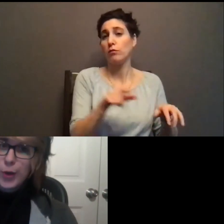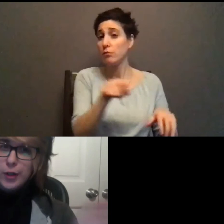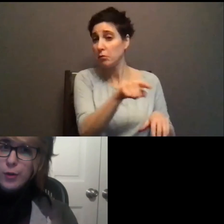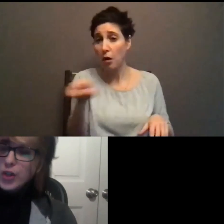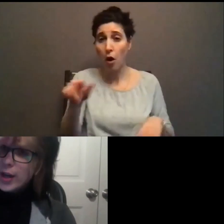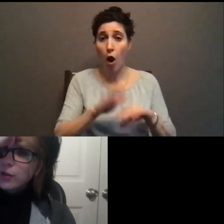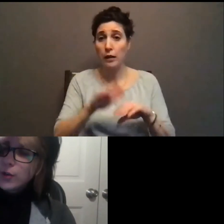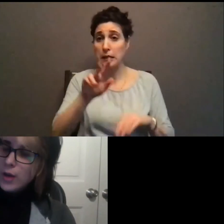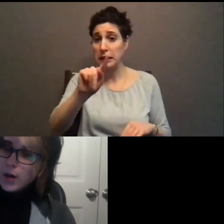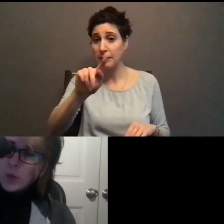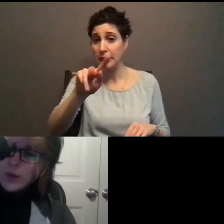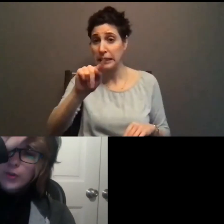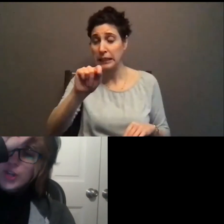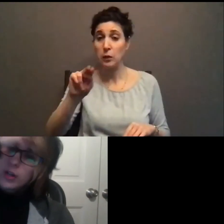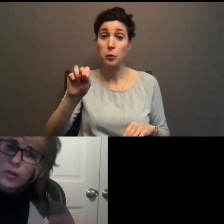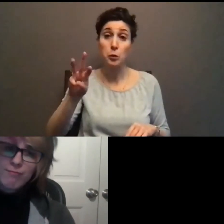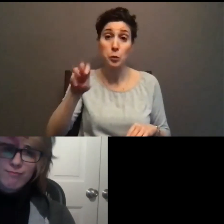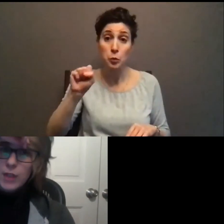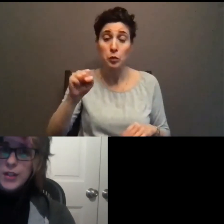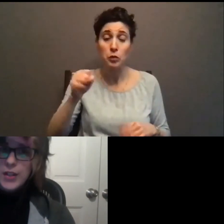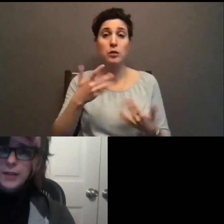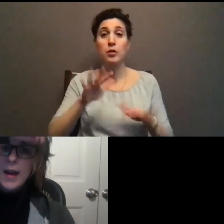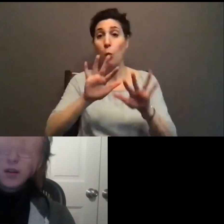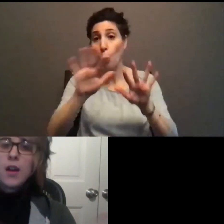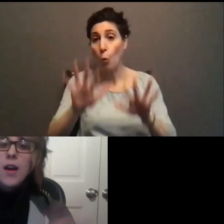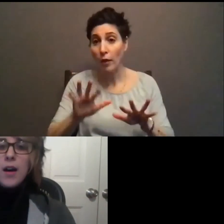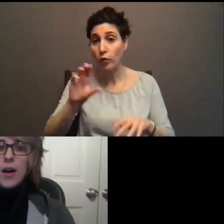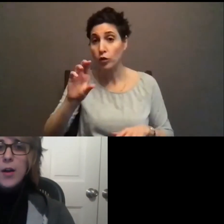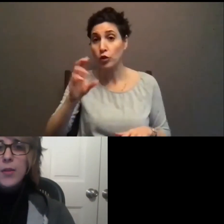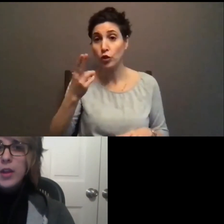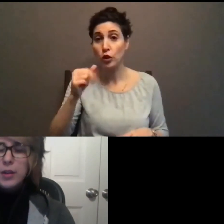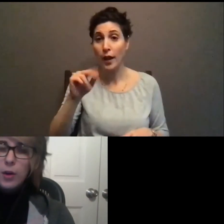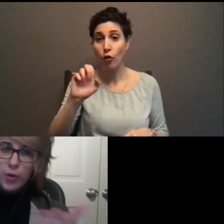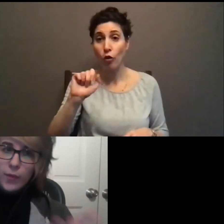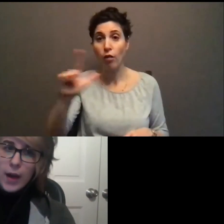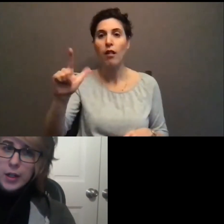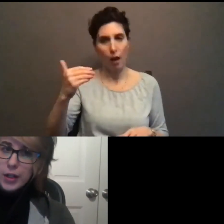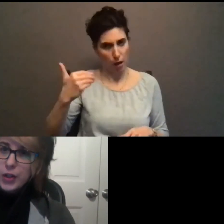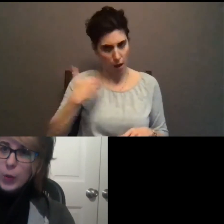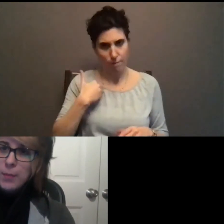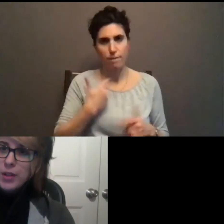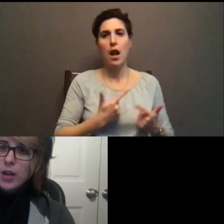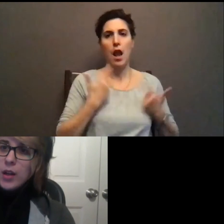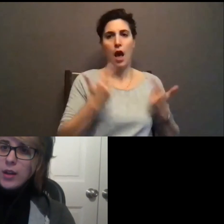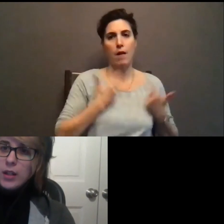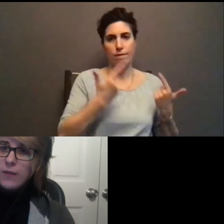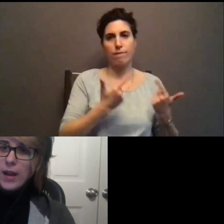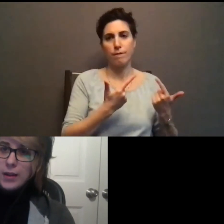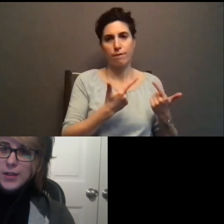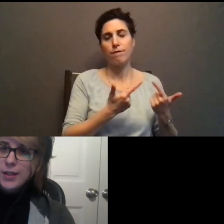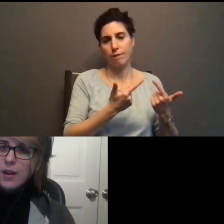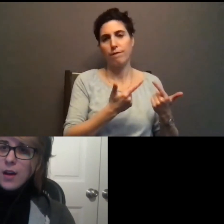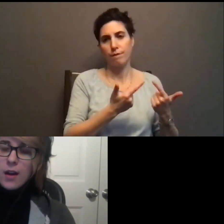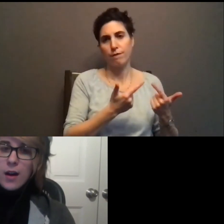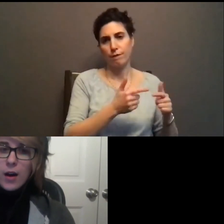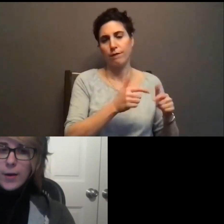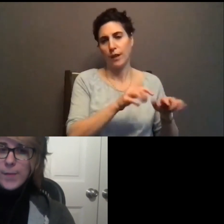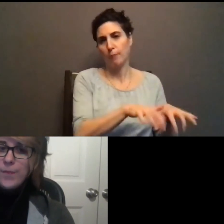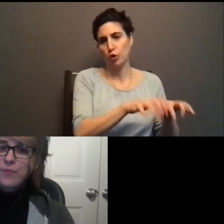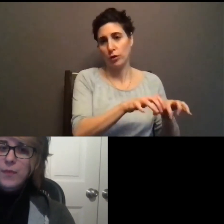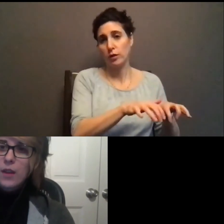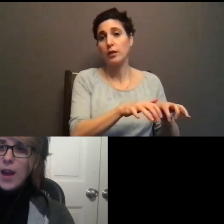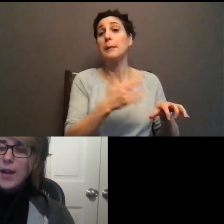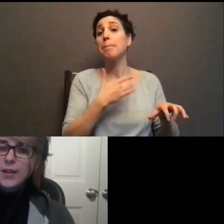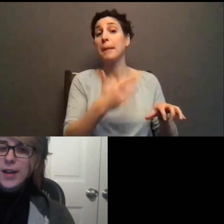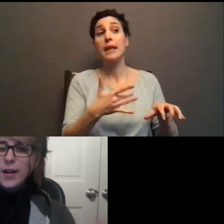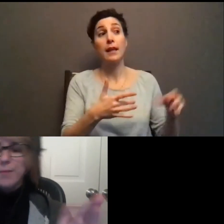during news channel, weather channel, things like that. Uh, they're provided a script in advance. Um,